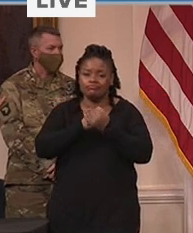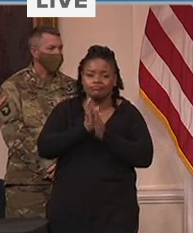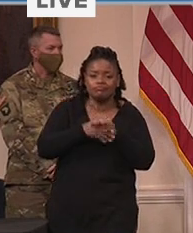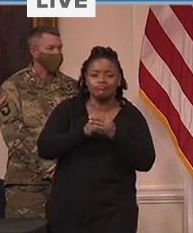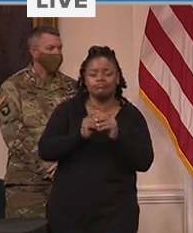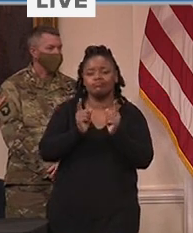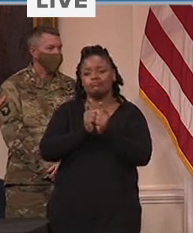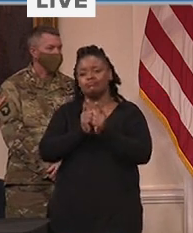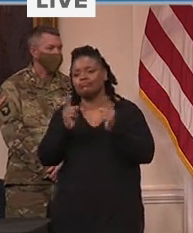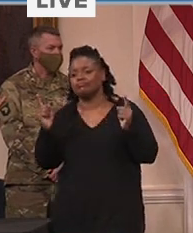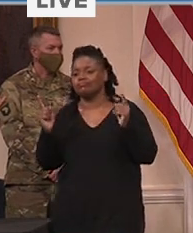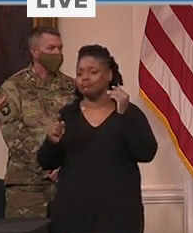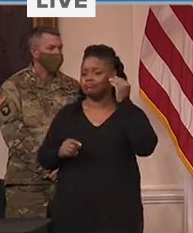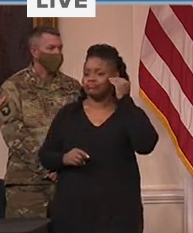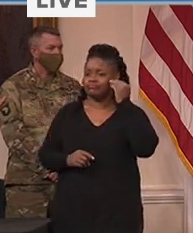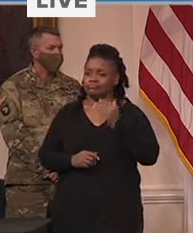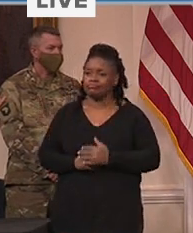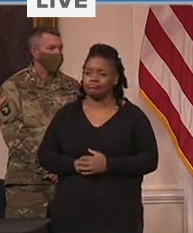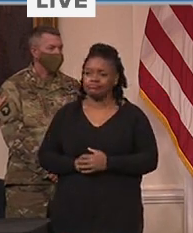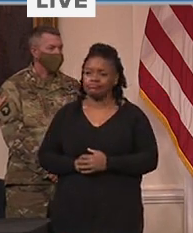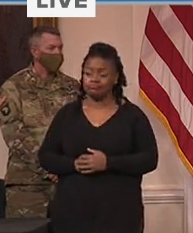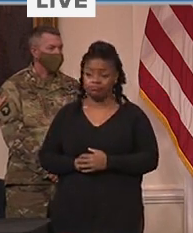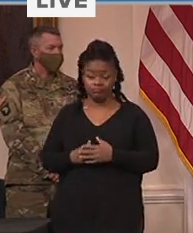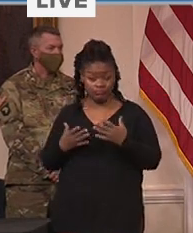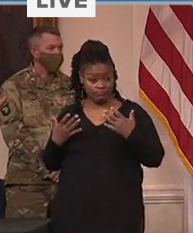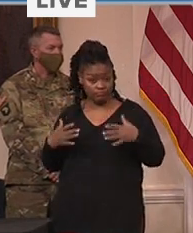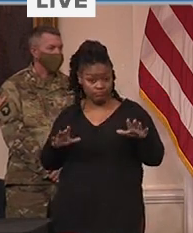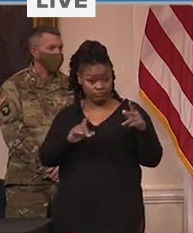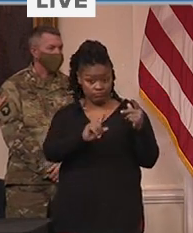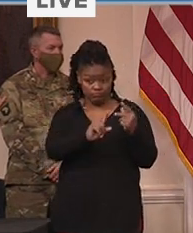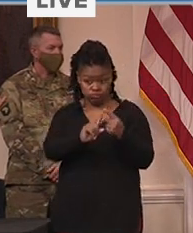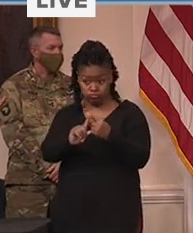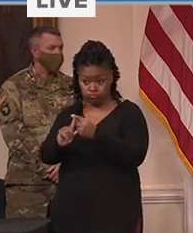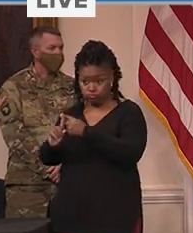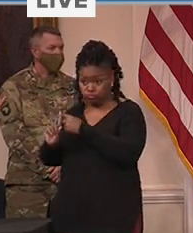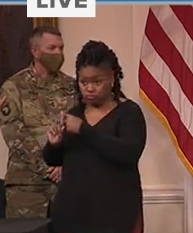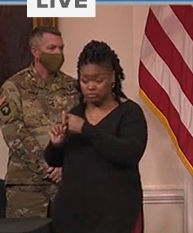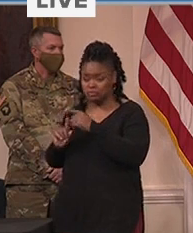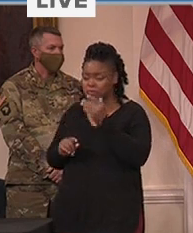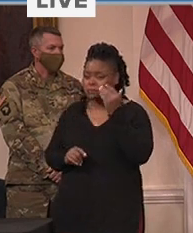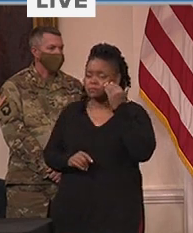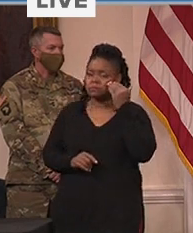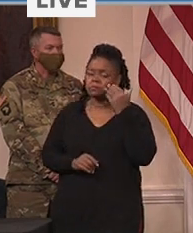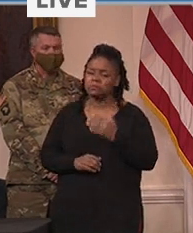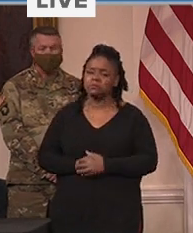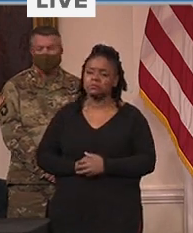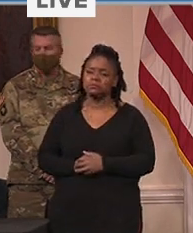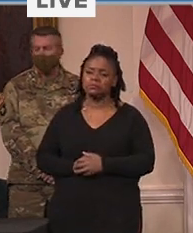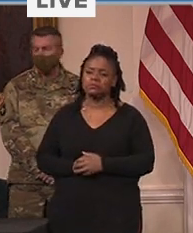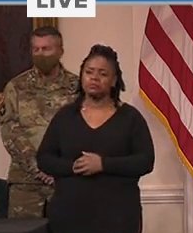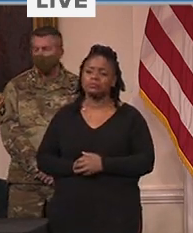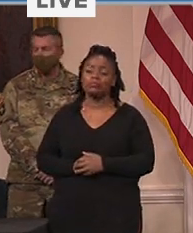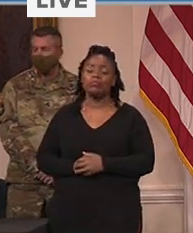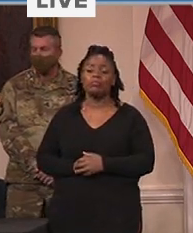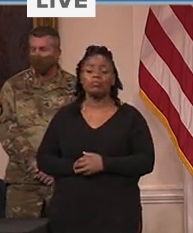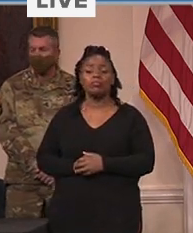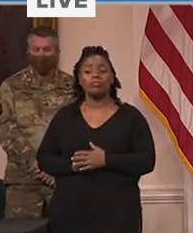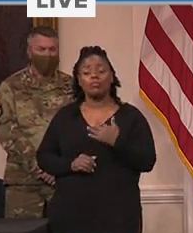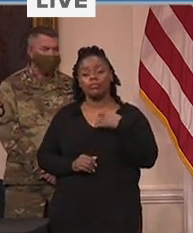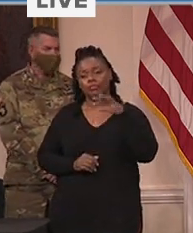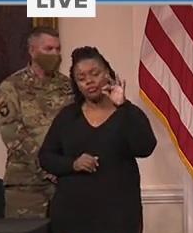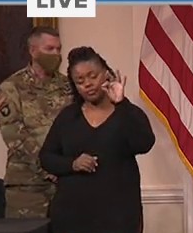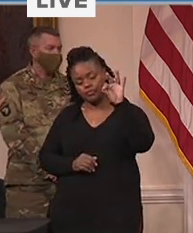vaccines ramped up and to our frontline health care workers and our most vulnerable. As I have said throughout this entire crisis,